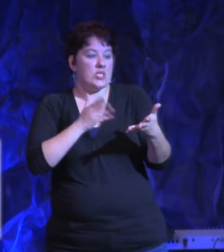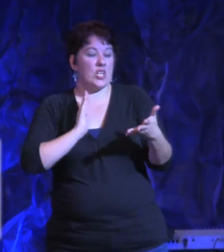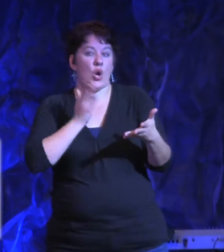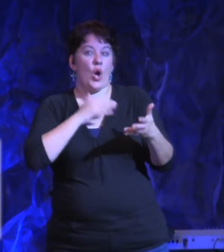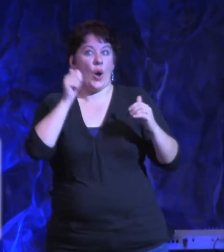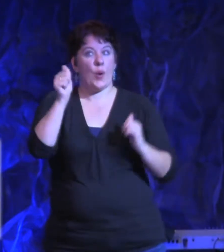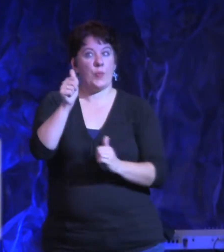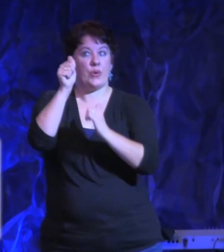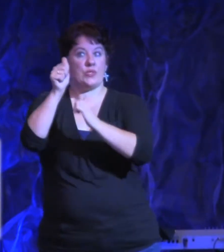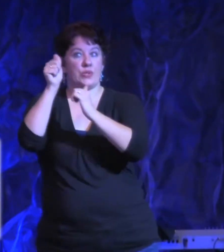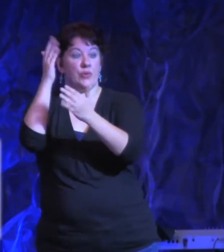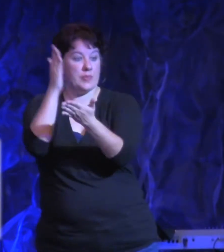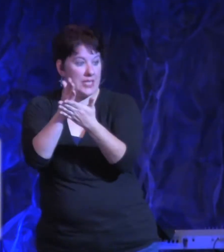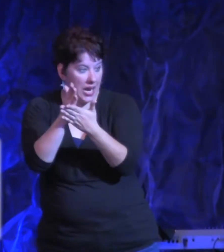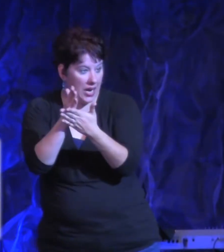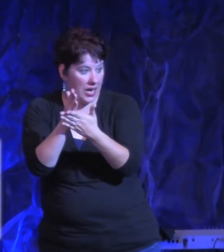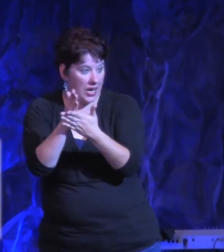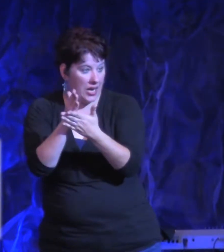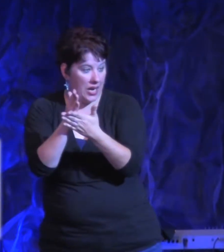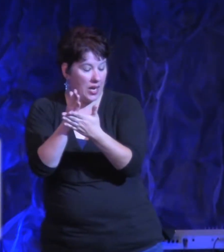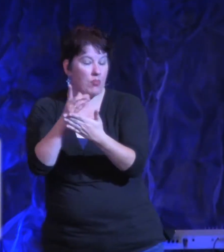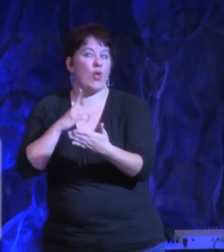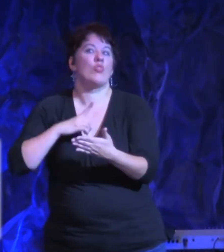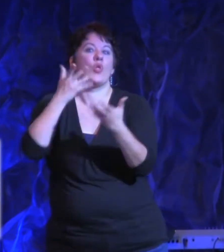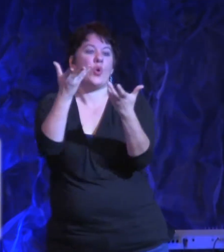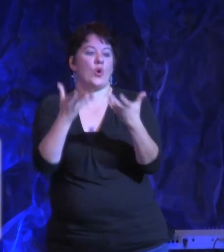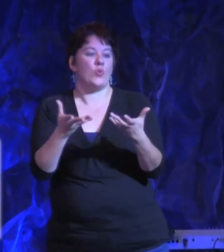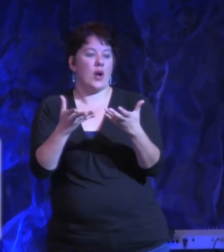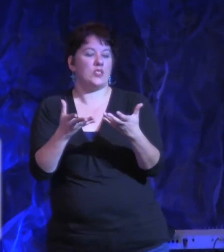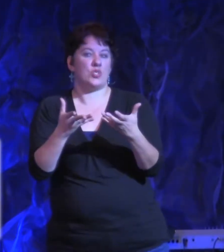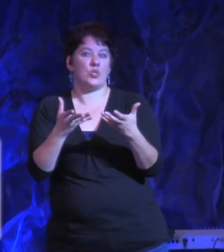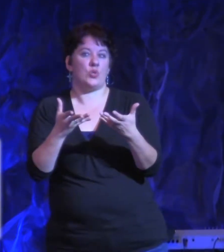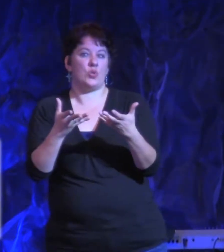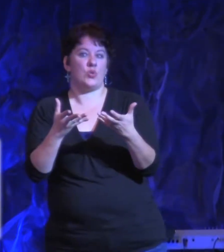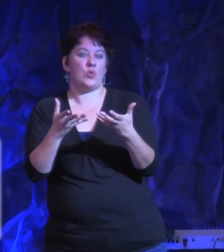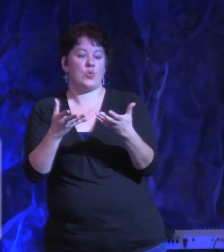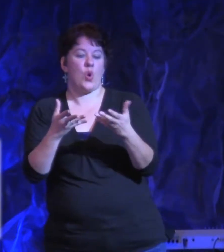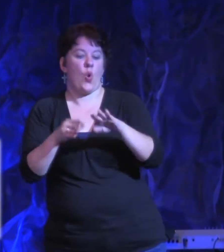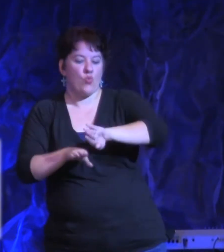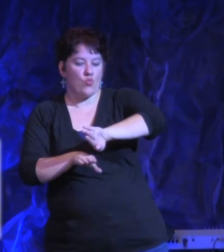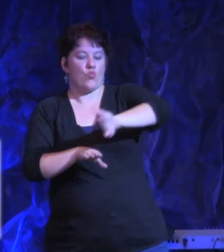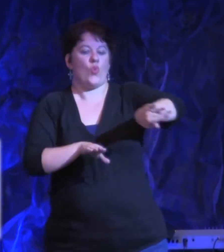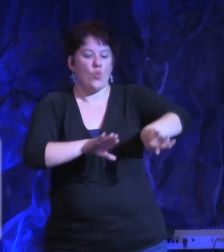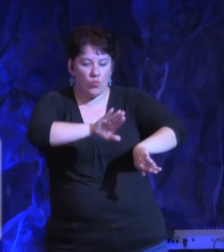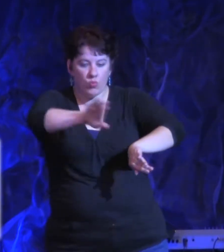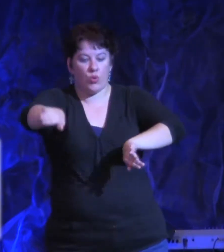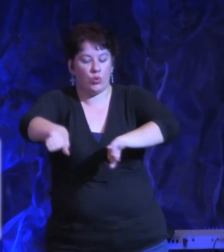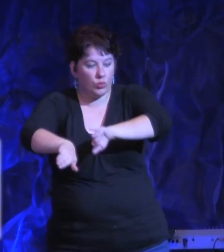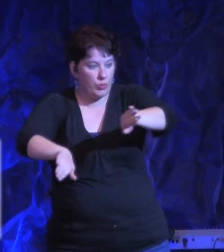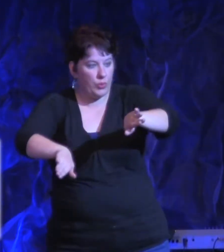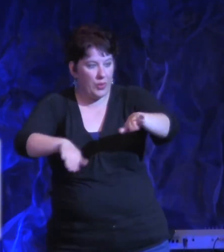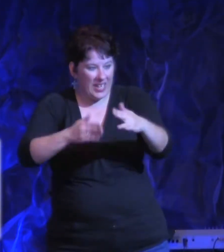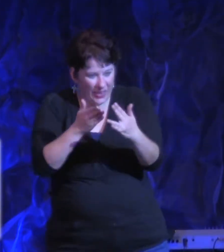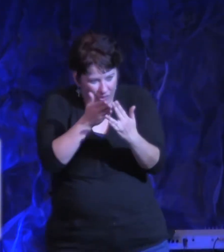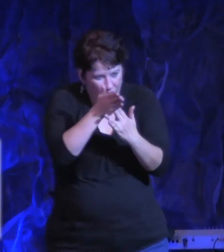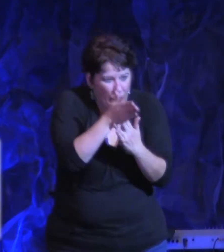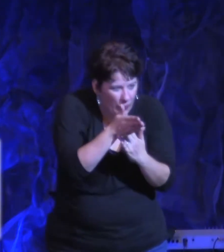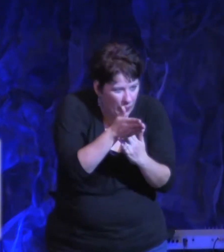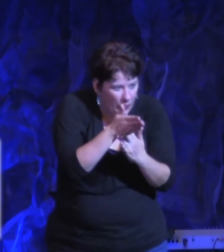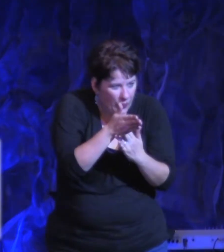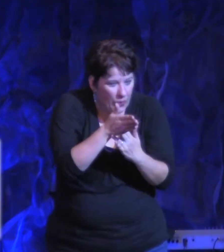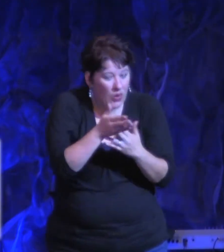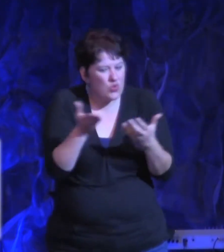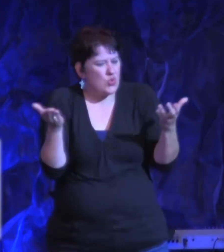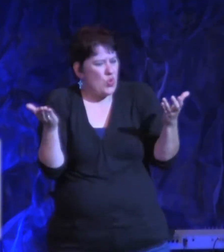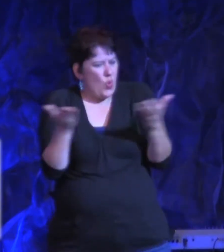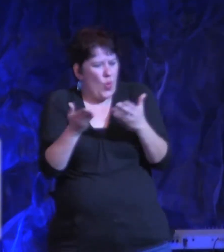breakthrough, the Lord wants to take those barriers out of the way. Amen? And so then the question is, what are those barriers? What are those things that are